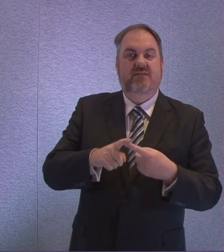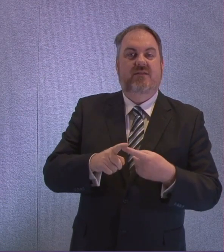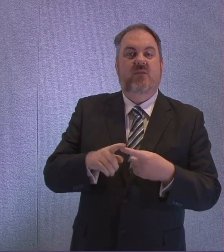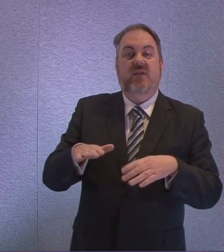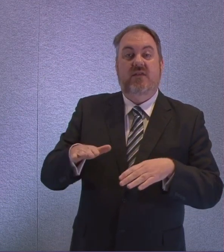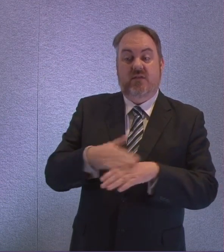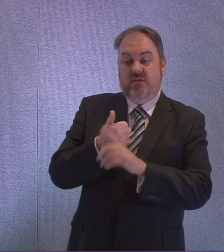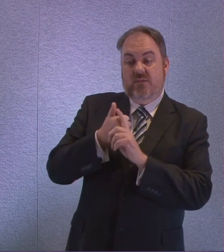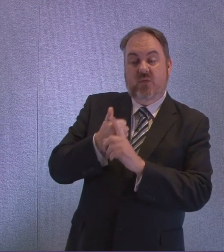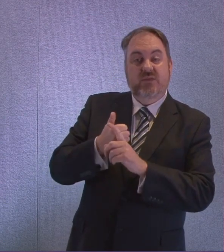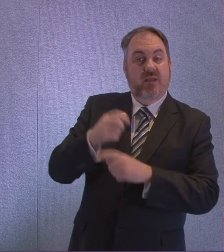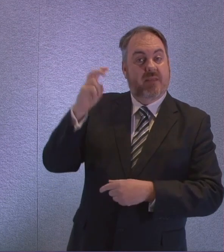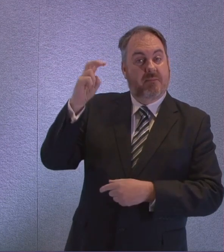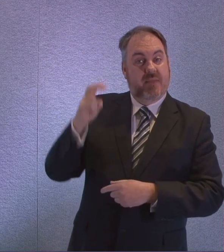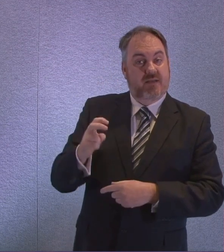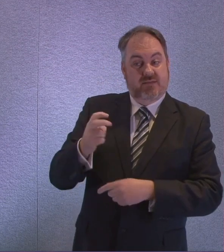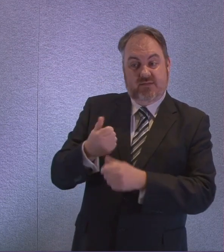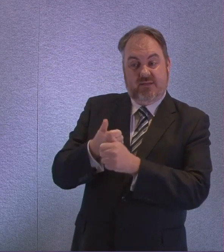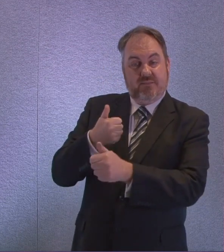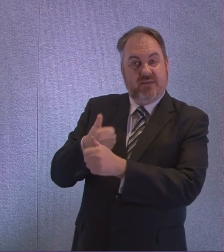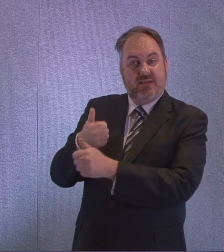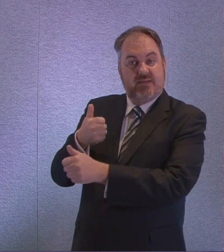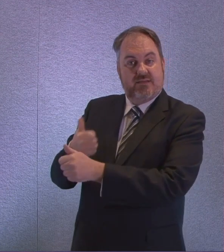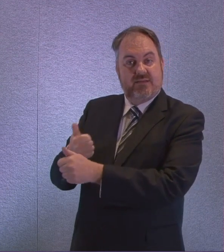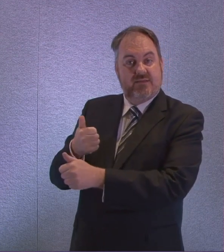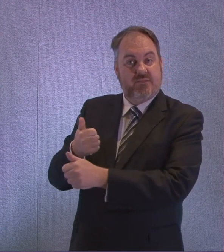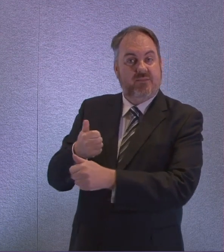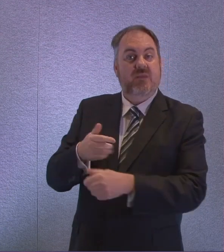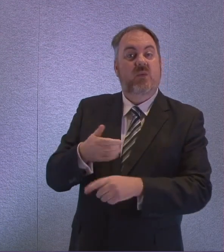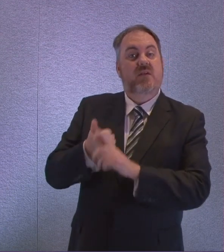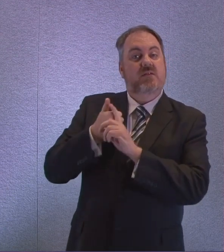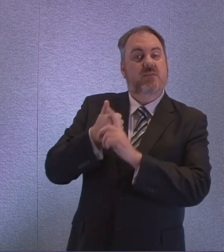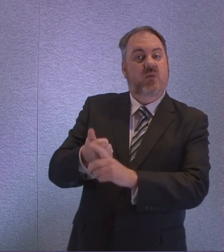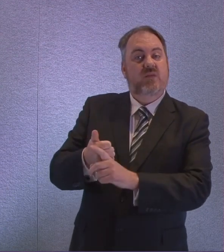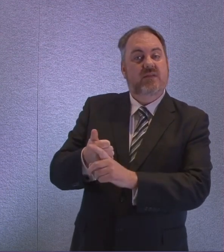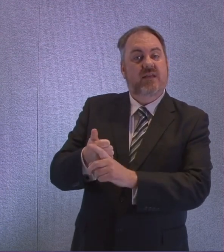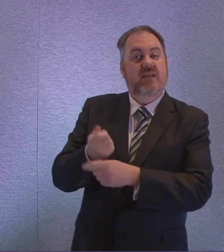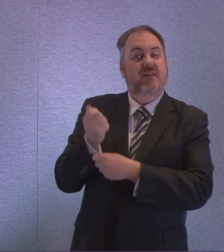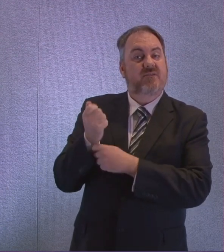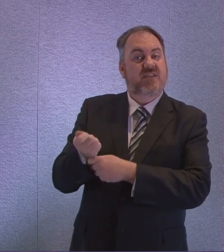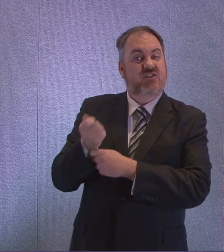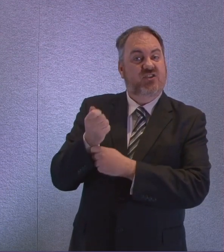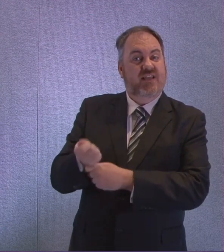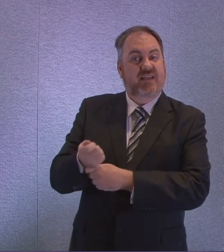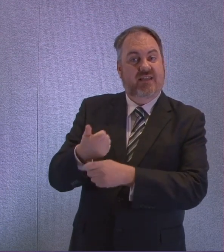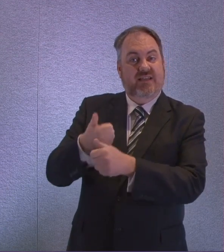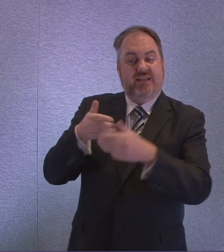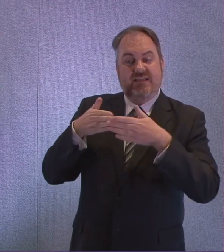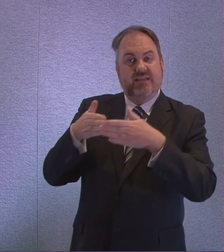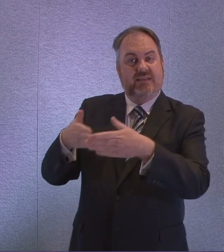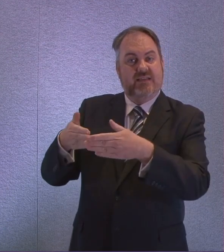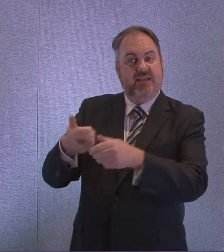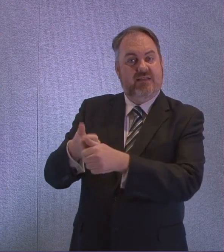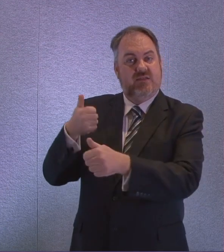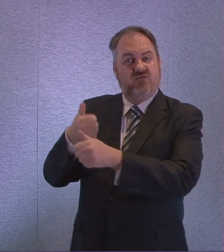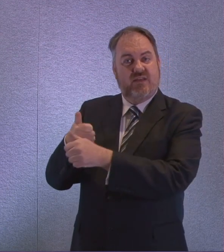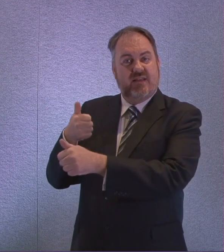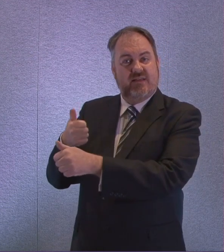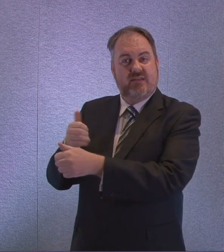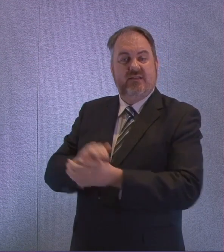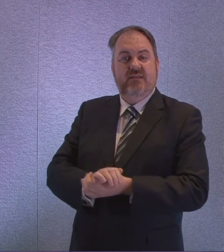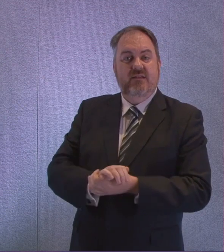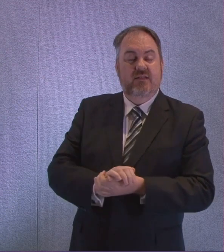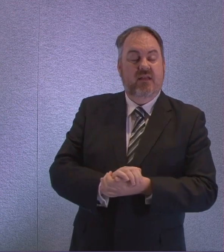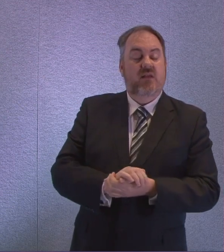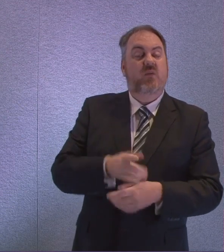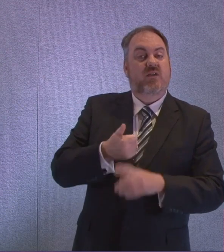industry. We've provided £5 million for the seafood sector, another £10 million for the seafood billion business